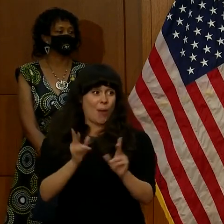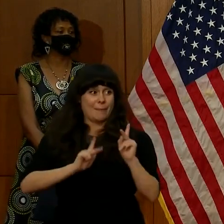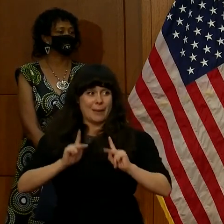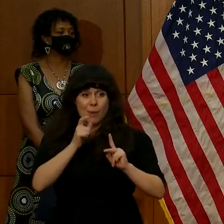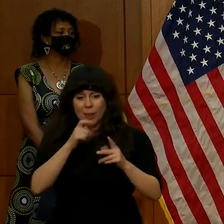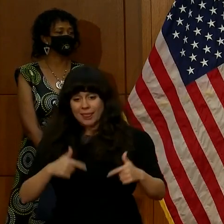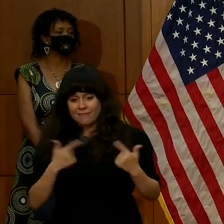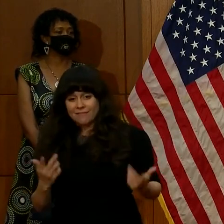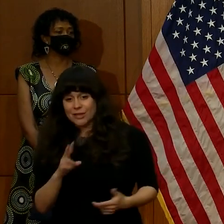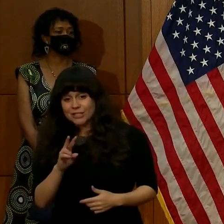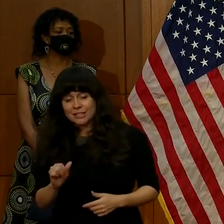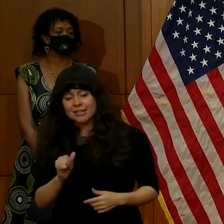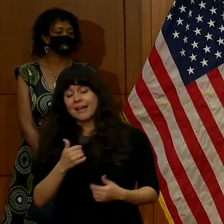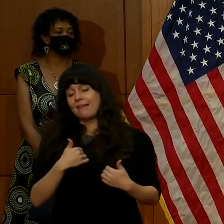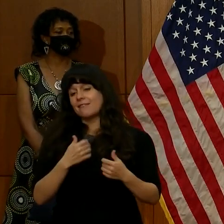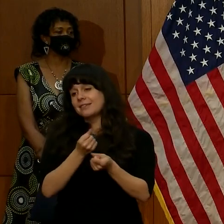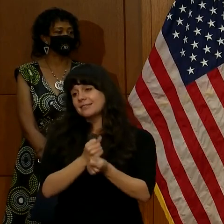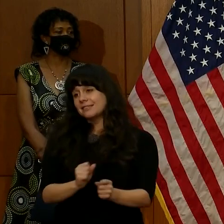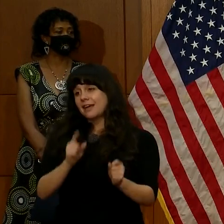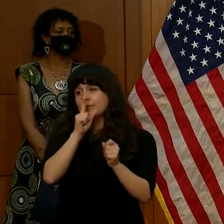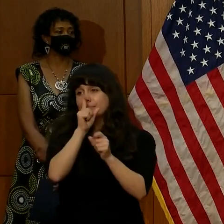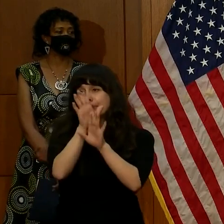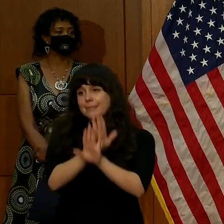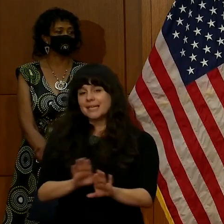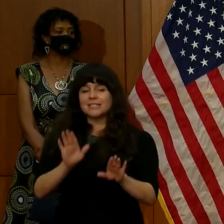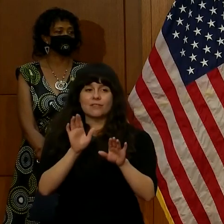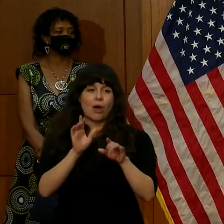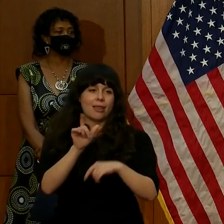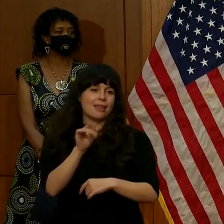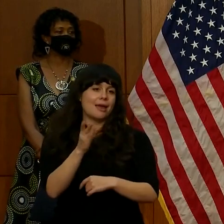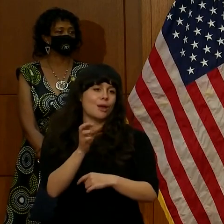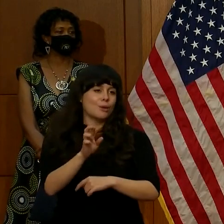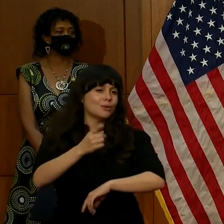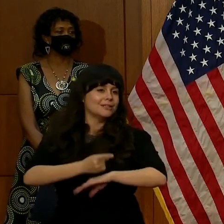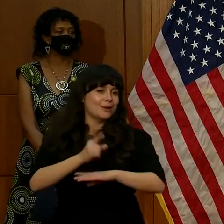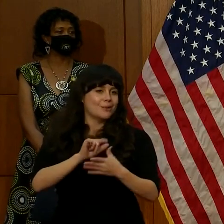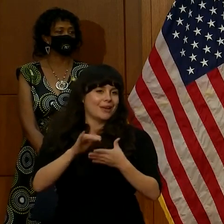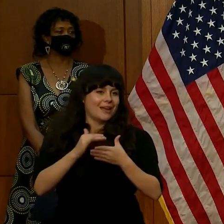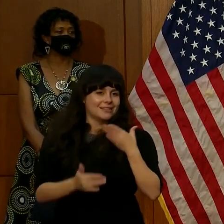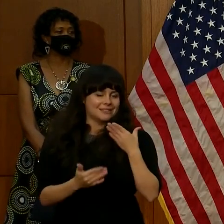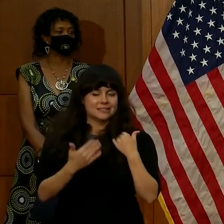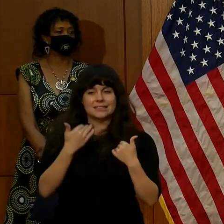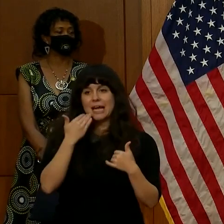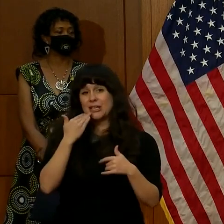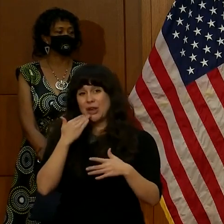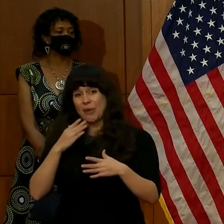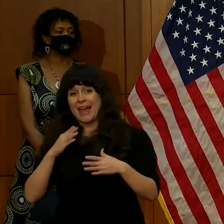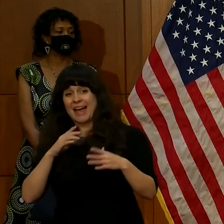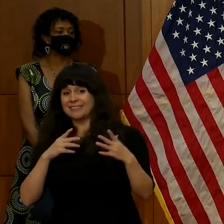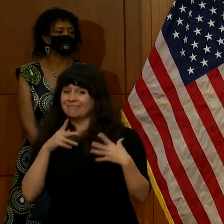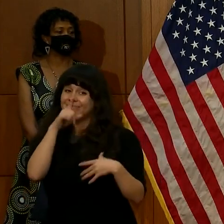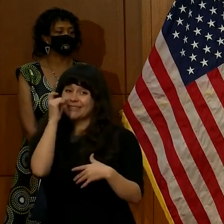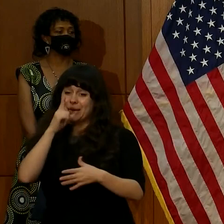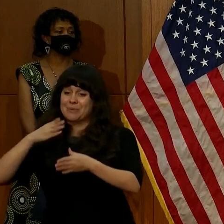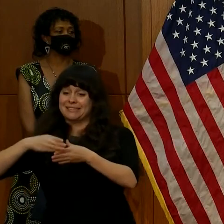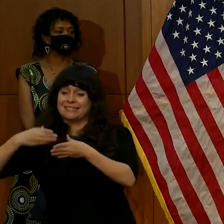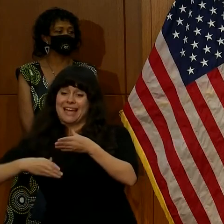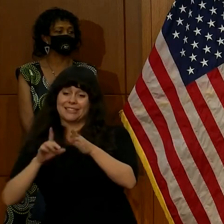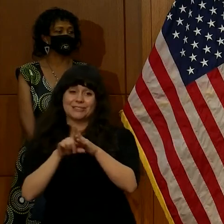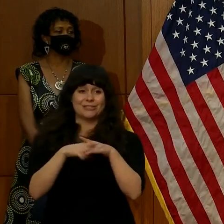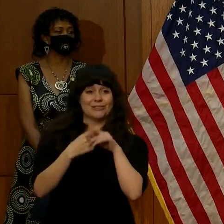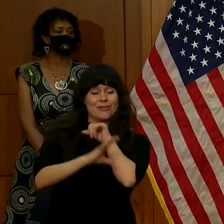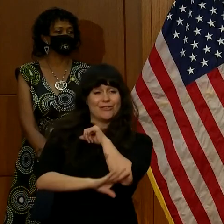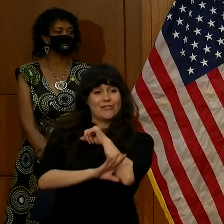hope that you all have a safe and peaceful Labor Day weekend. It is the end of the summer officially, the beginning of fall.